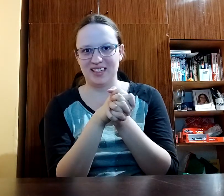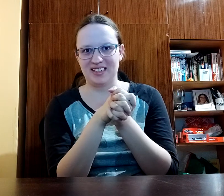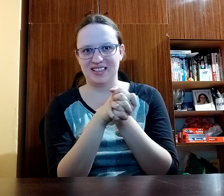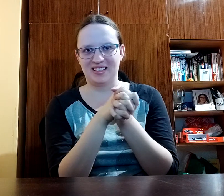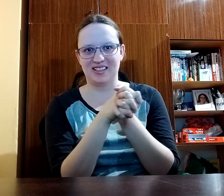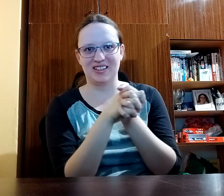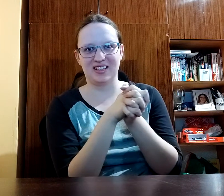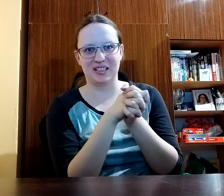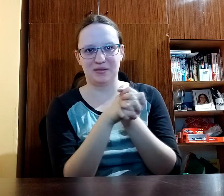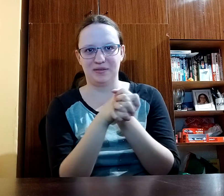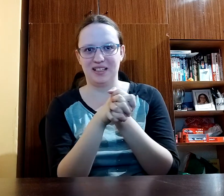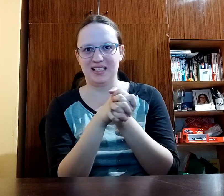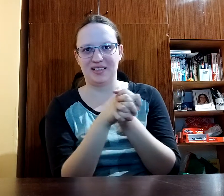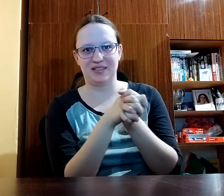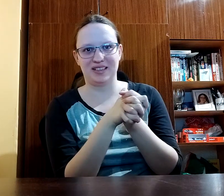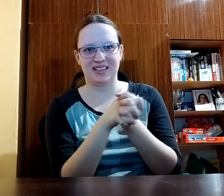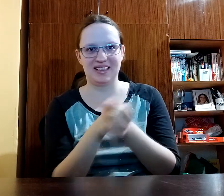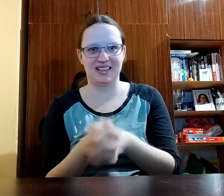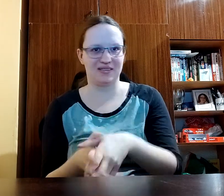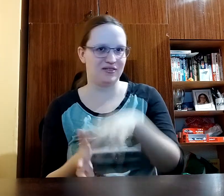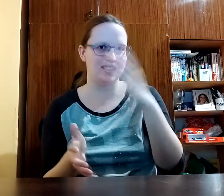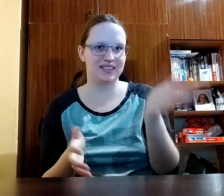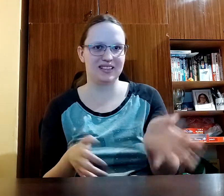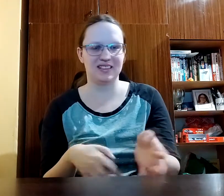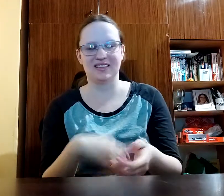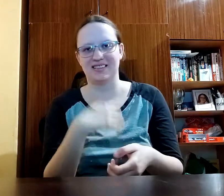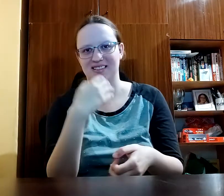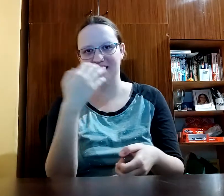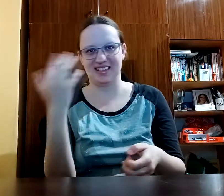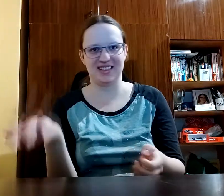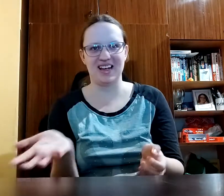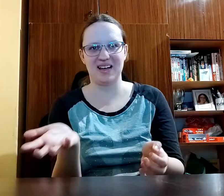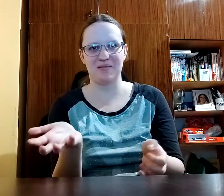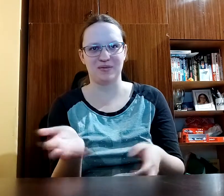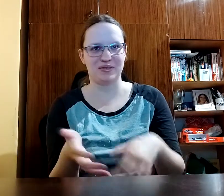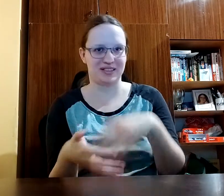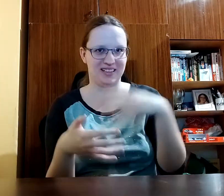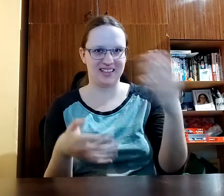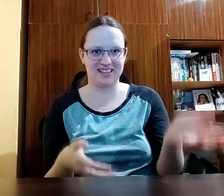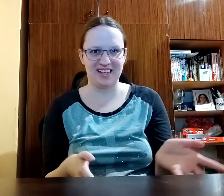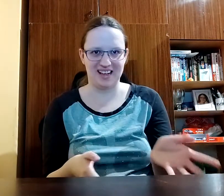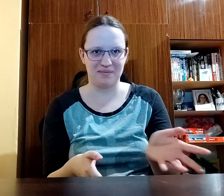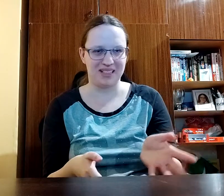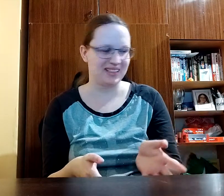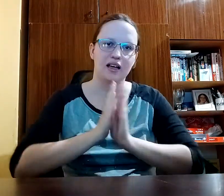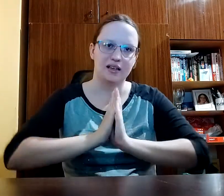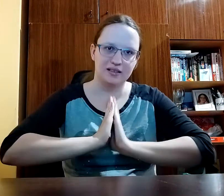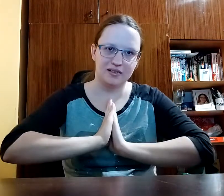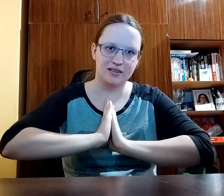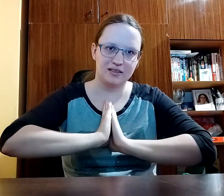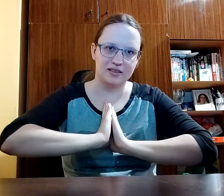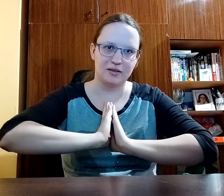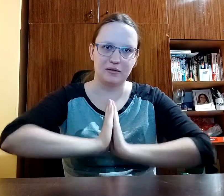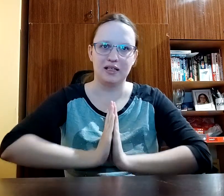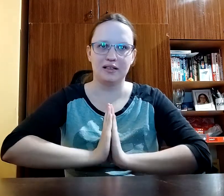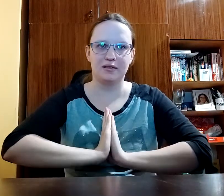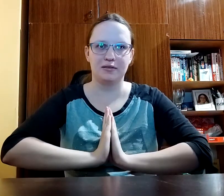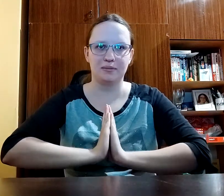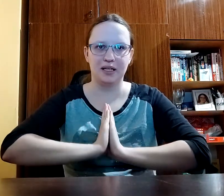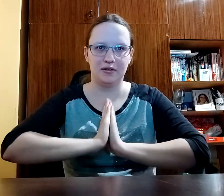you're gonna feel after the visit or the jump or the exam and also one of my